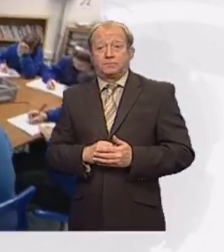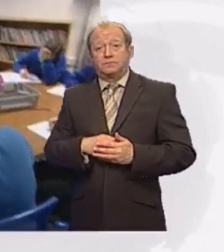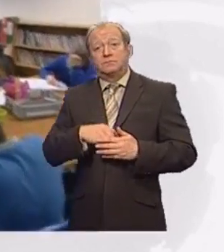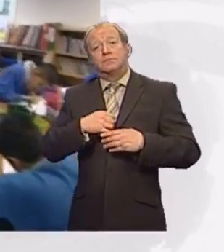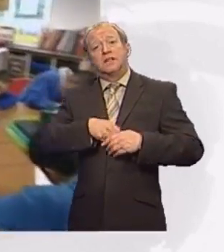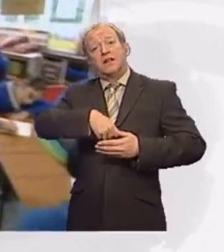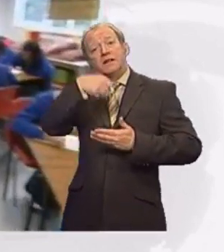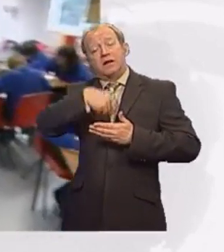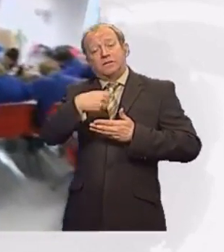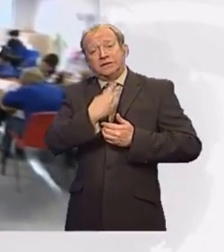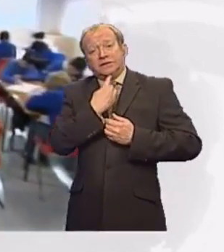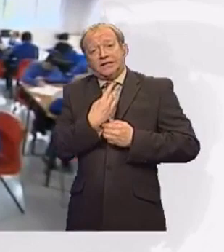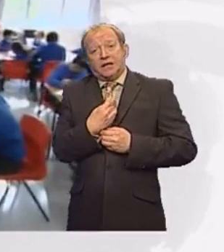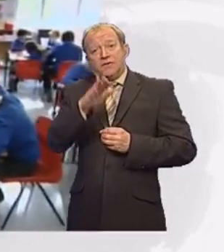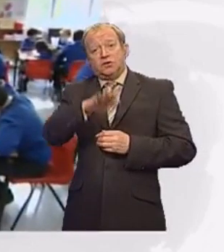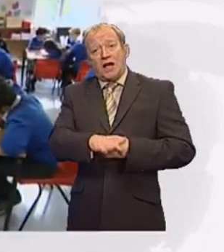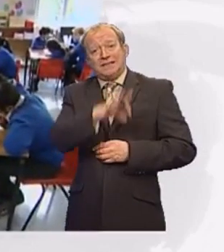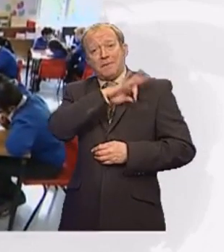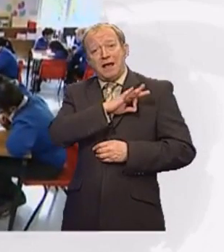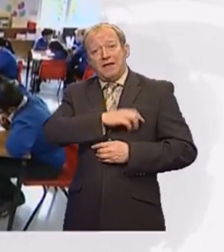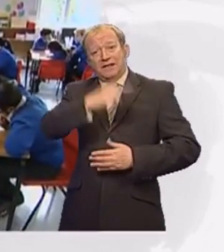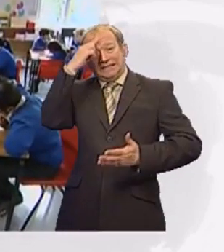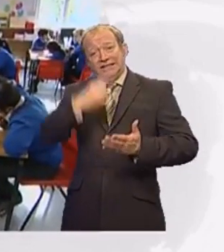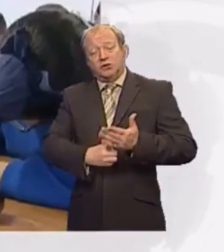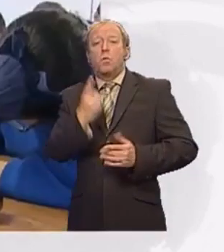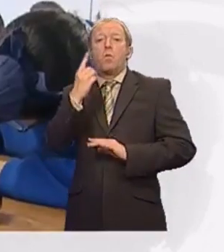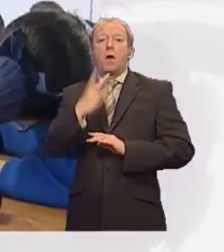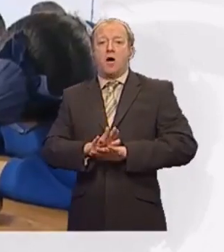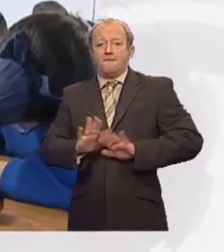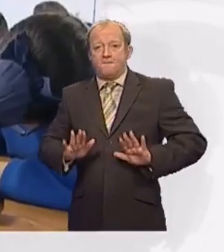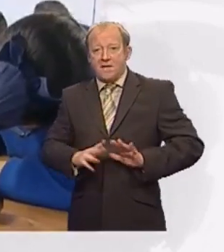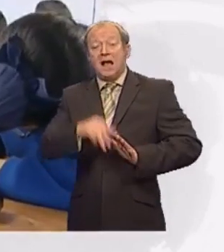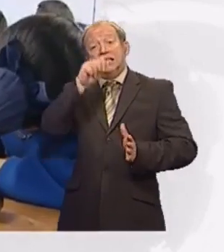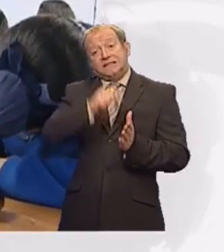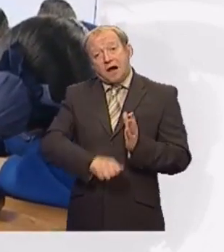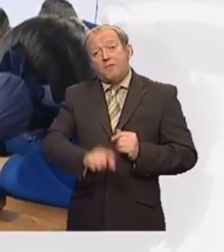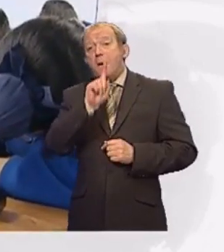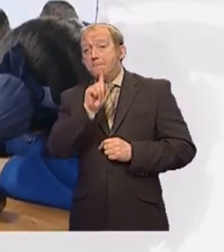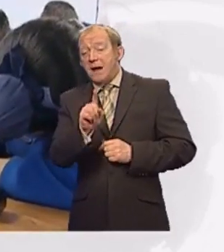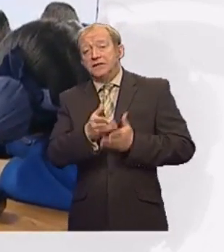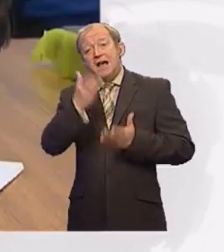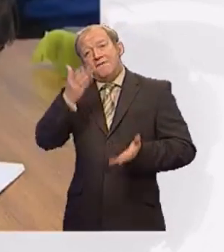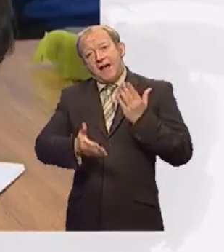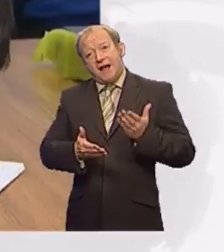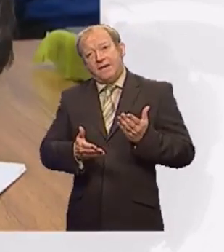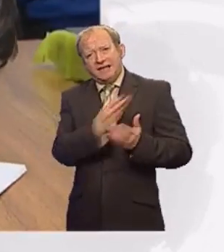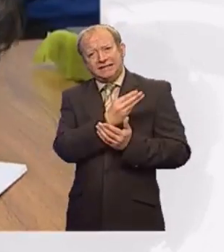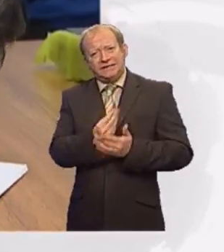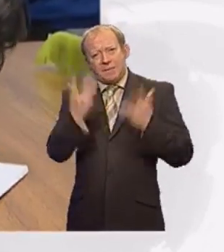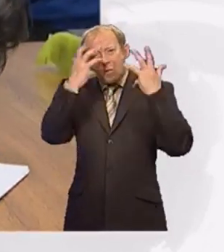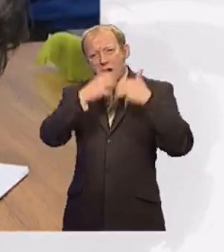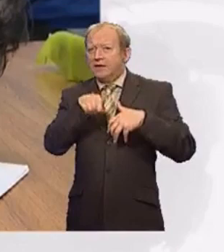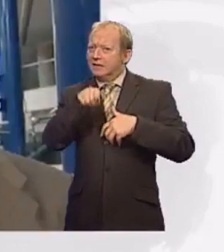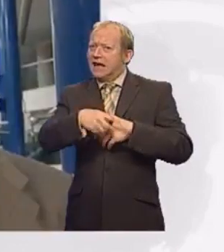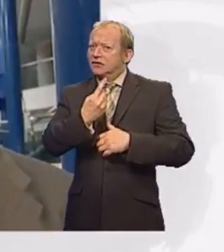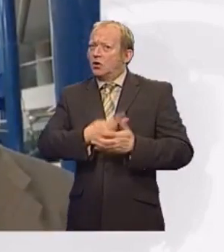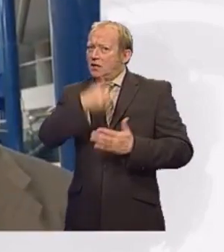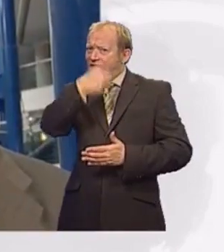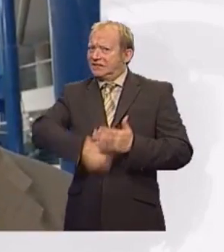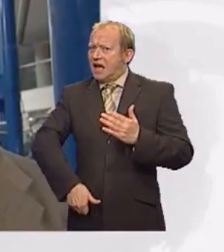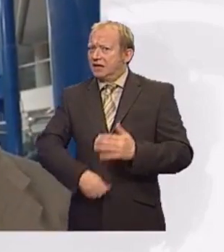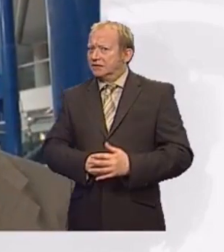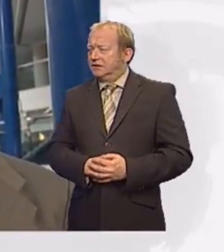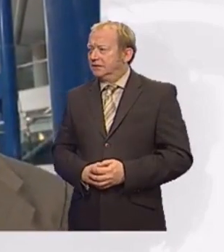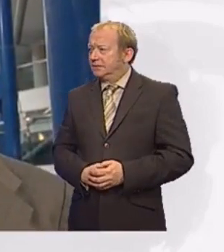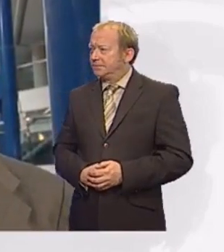Osborne said that the child benefit decision was a one-off measure, tough but fair. But some are worried that it's only the start. Our